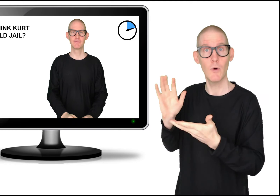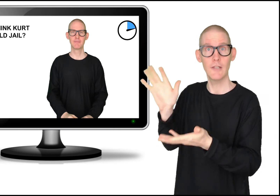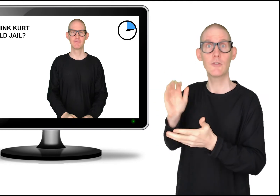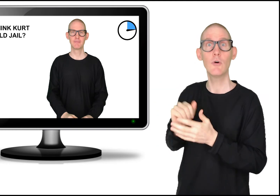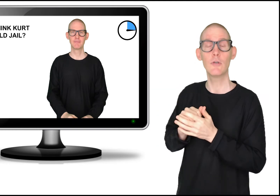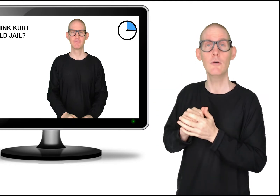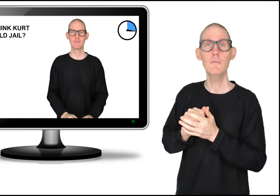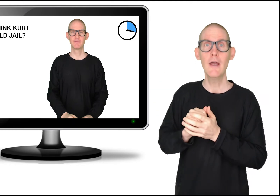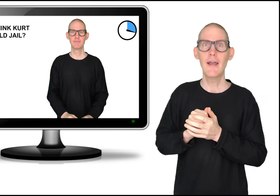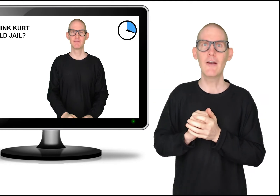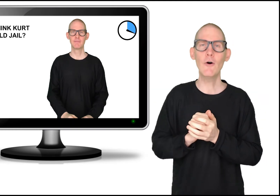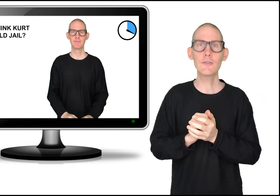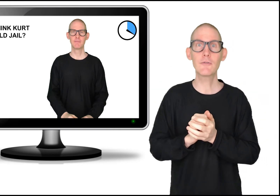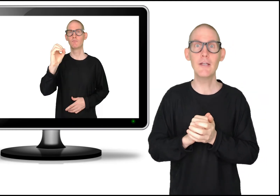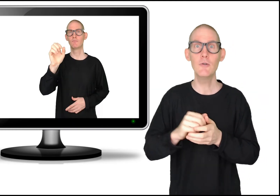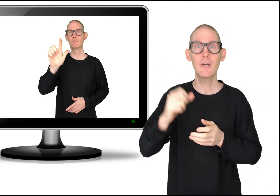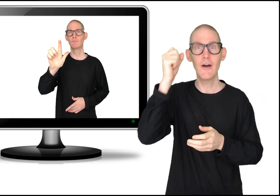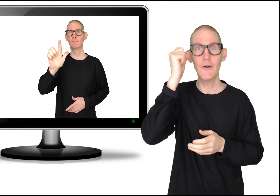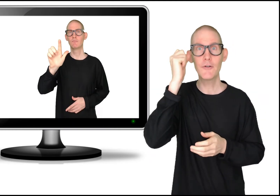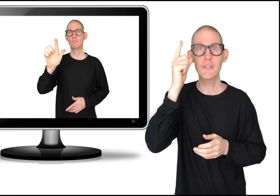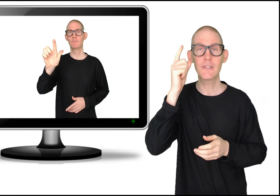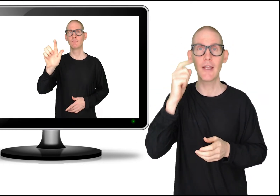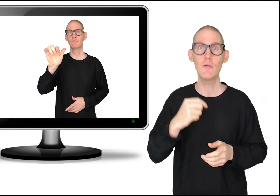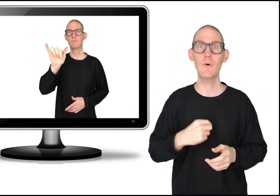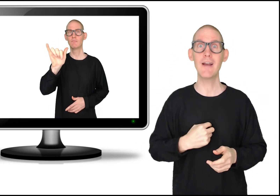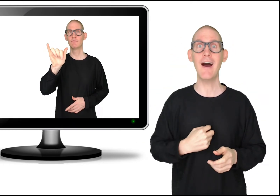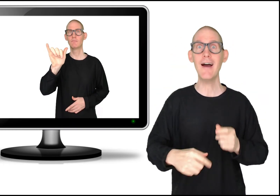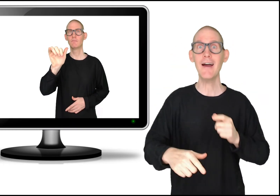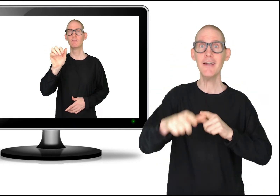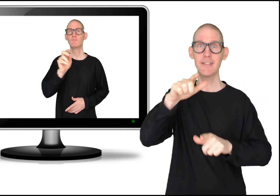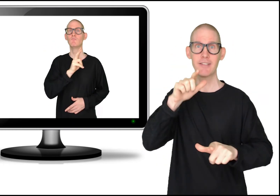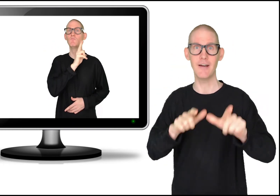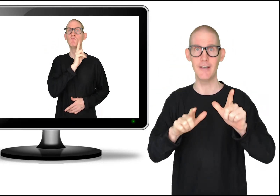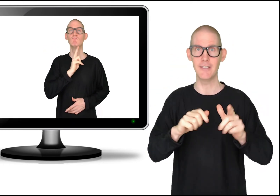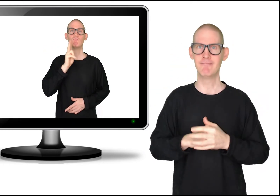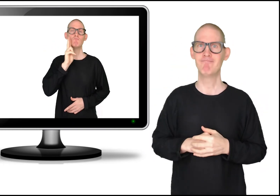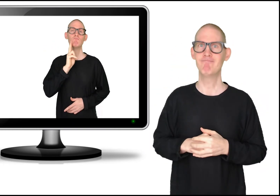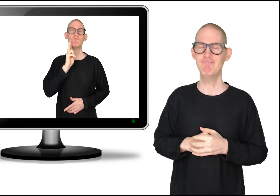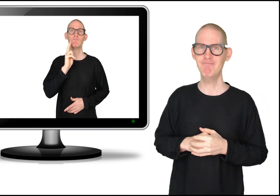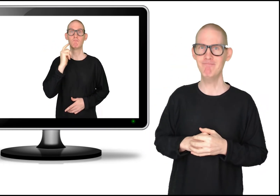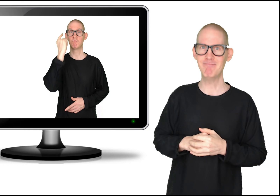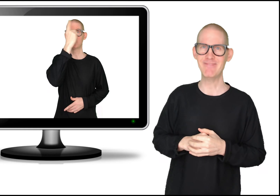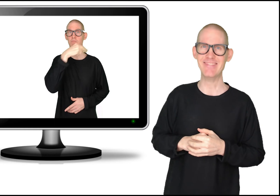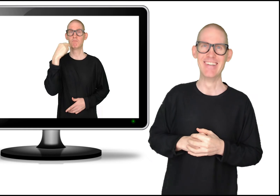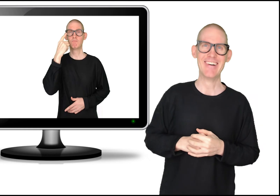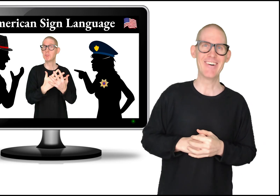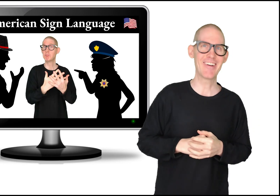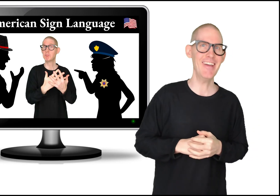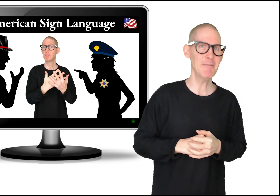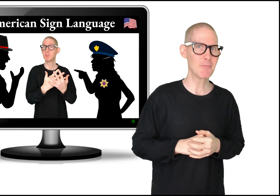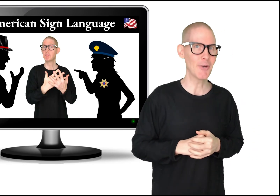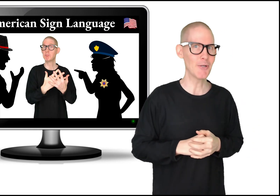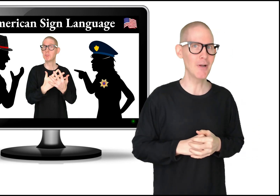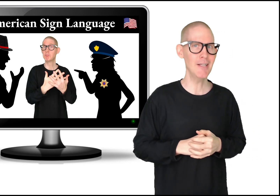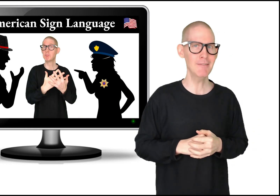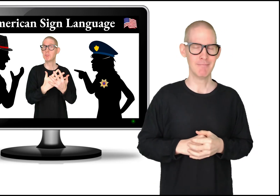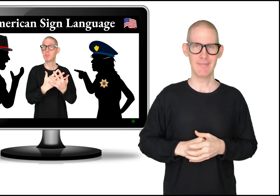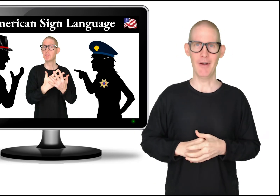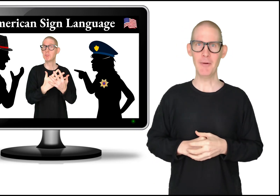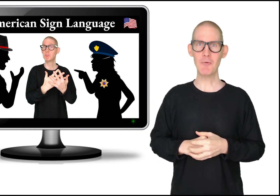what I show you and also that you can understand what I sign. Hmm. Okay. Are you ready? I'm